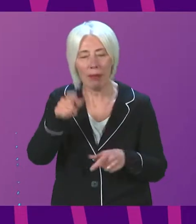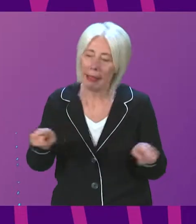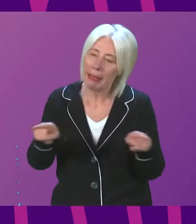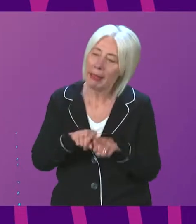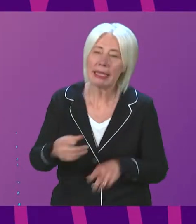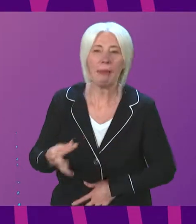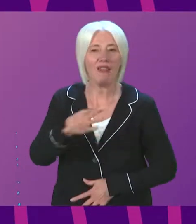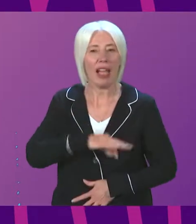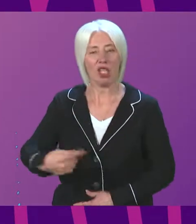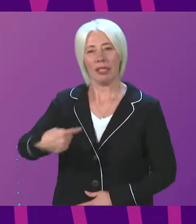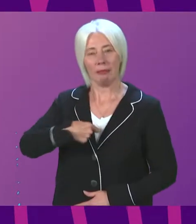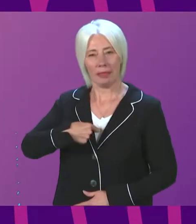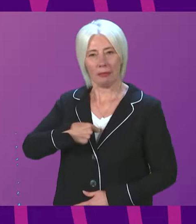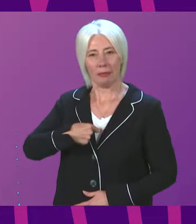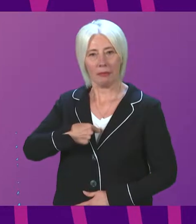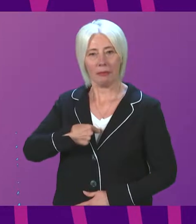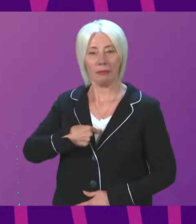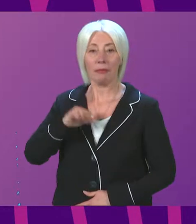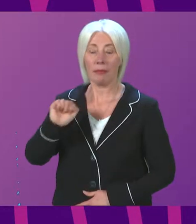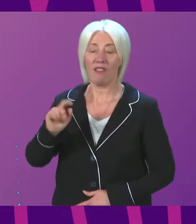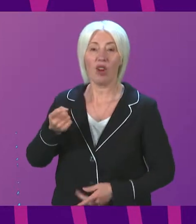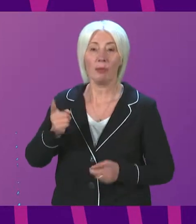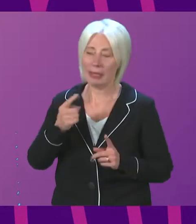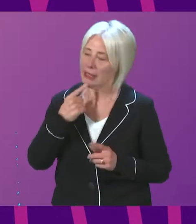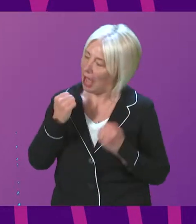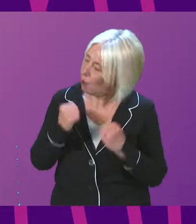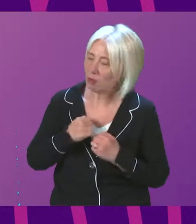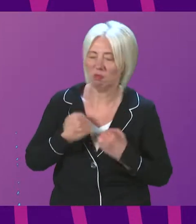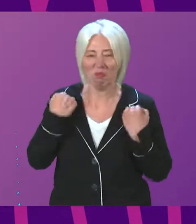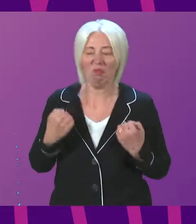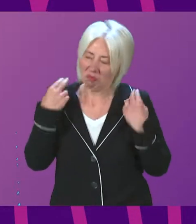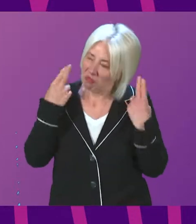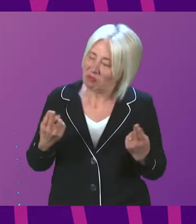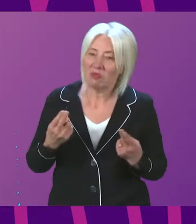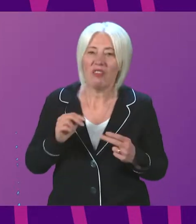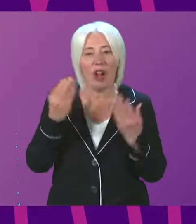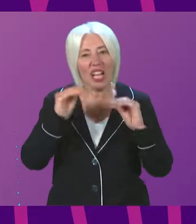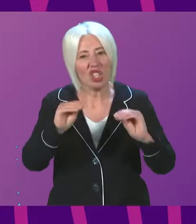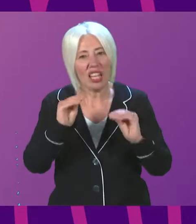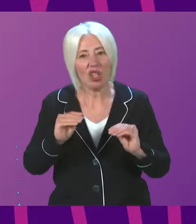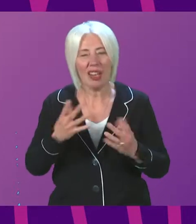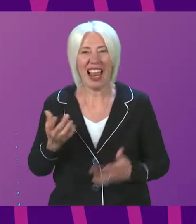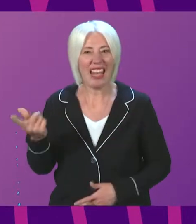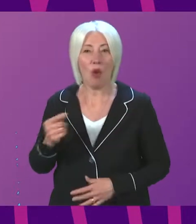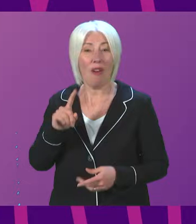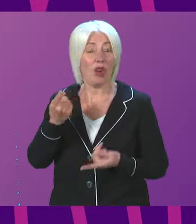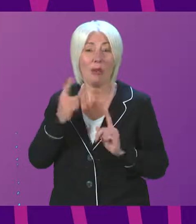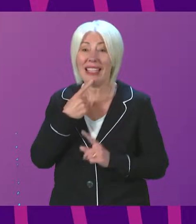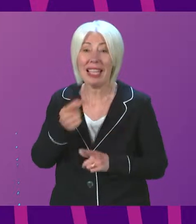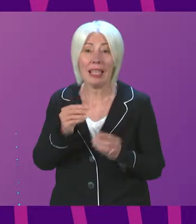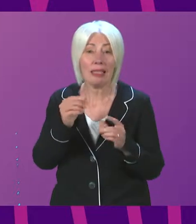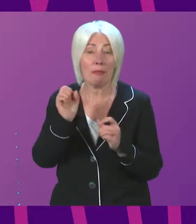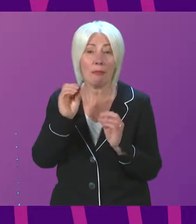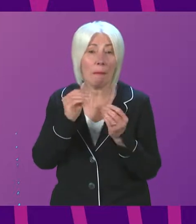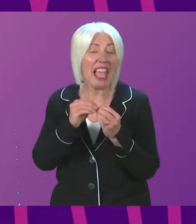advantages as her she put her neck on the line for education now the word barely passes her lips she